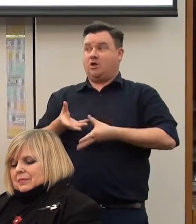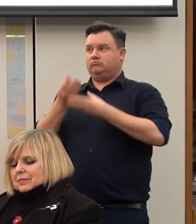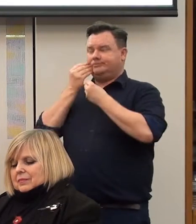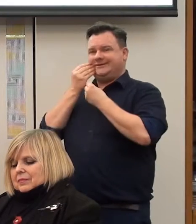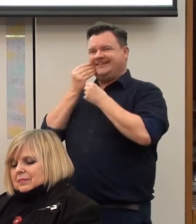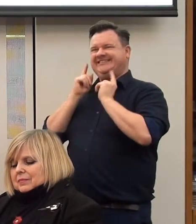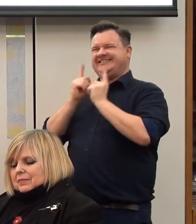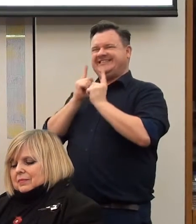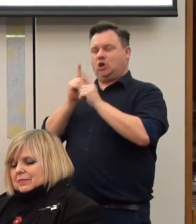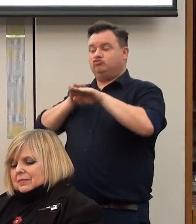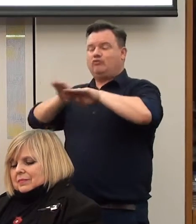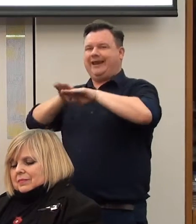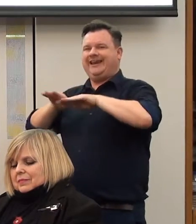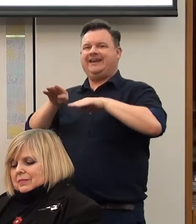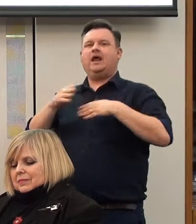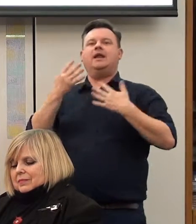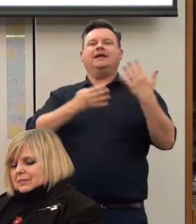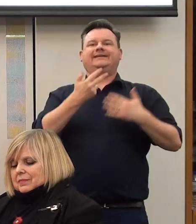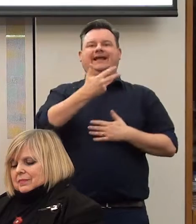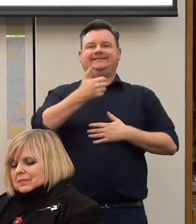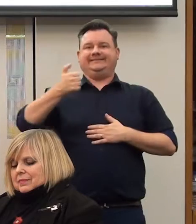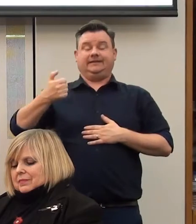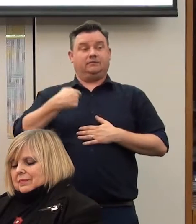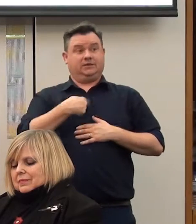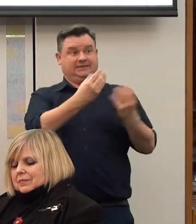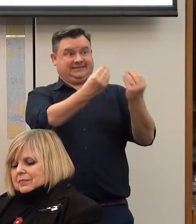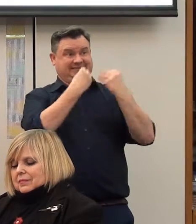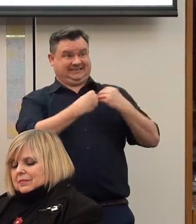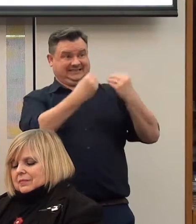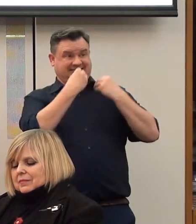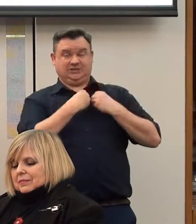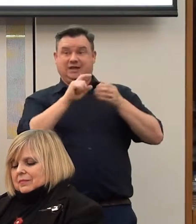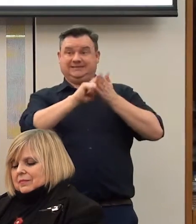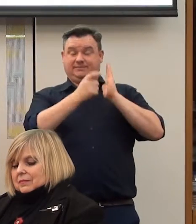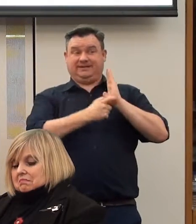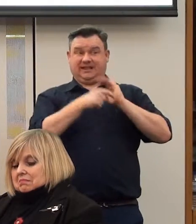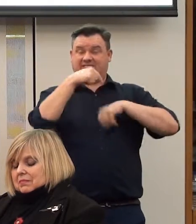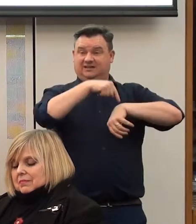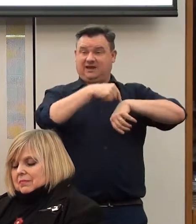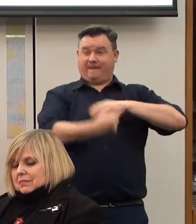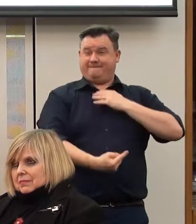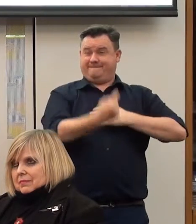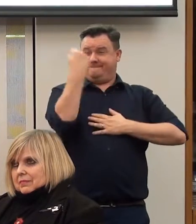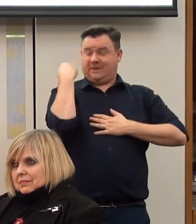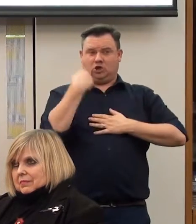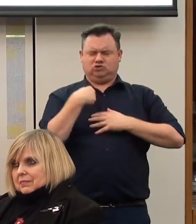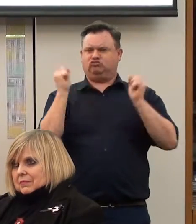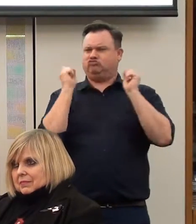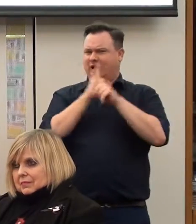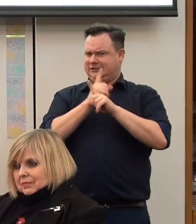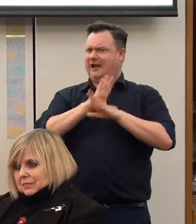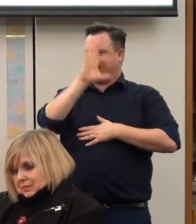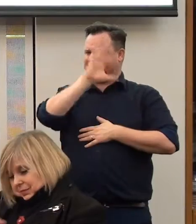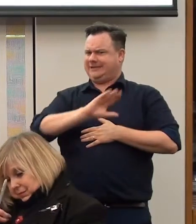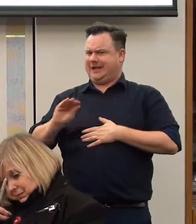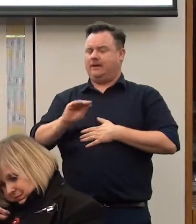1986, and I had training about social model of disability at that time. That was very unusual, I have to tell you,